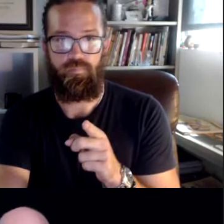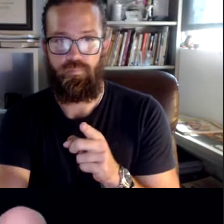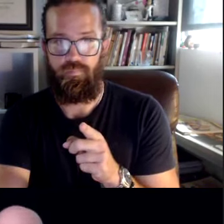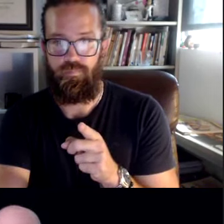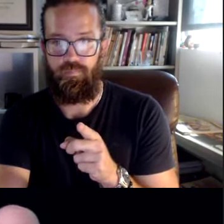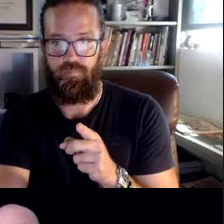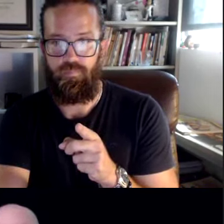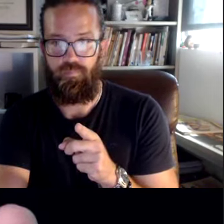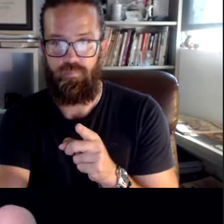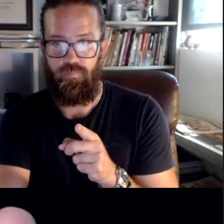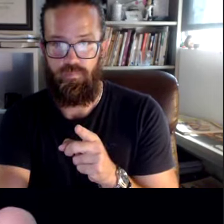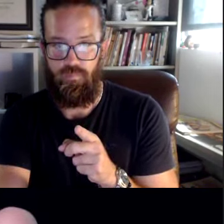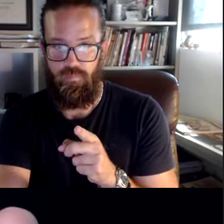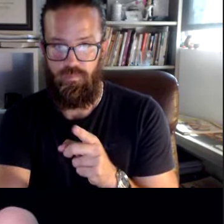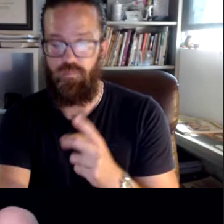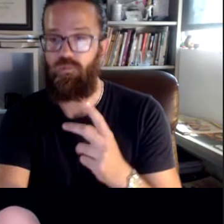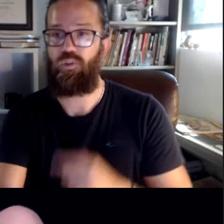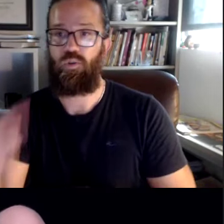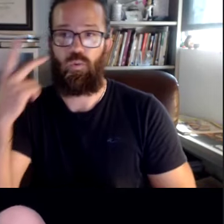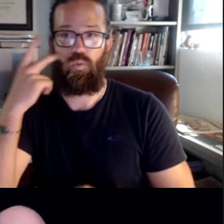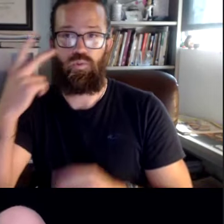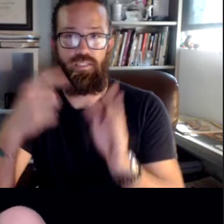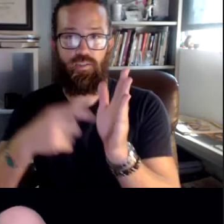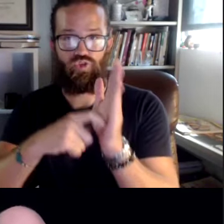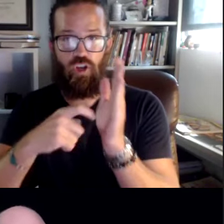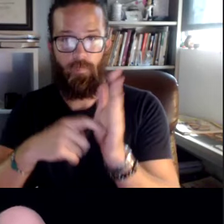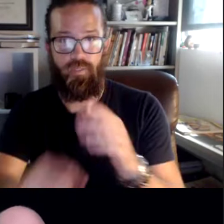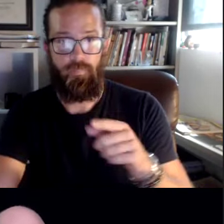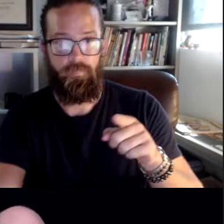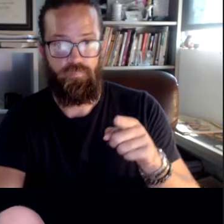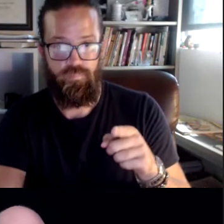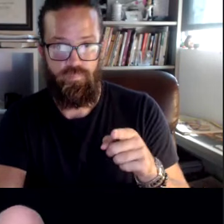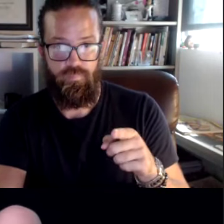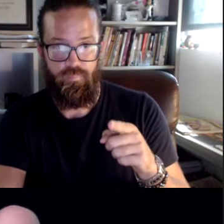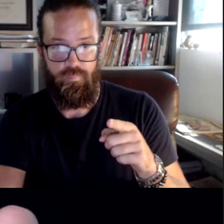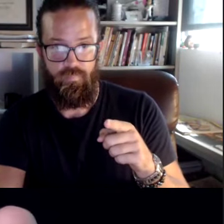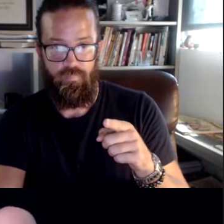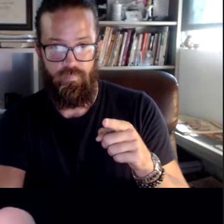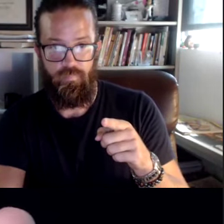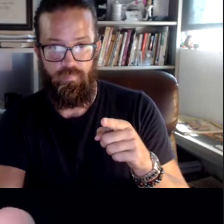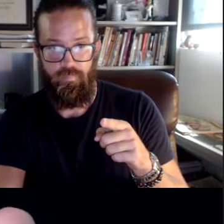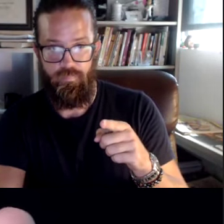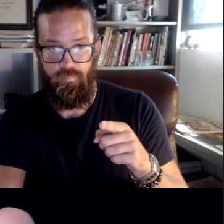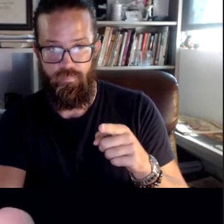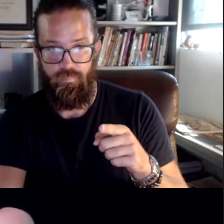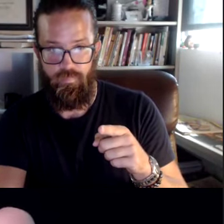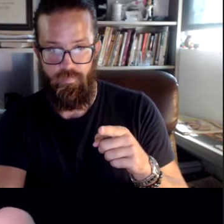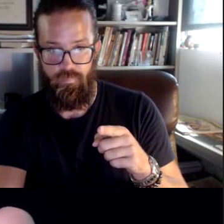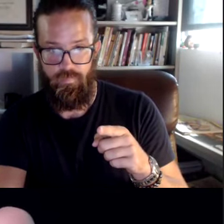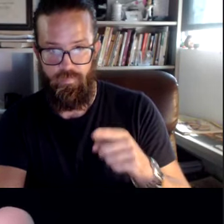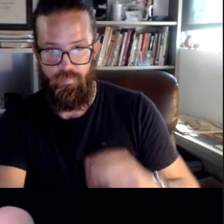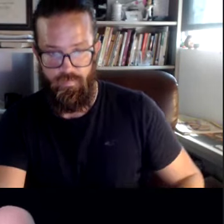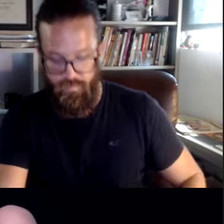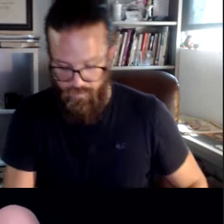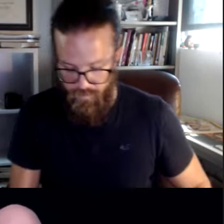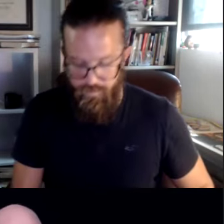This is a unit project here, as you can see. And the requirements for this project will be here. You